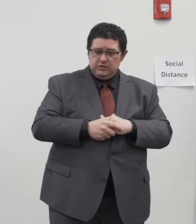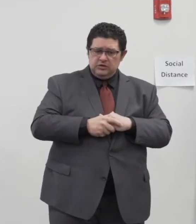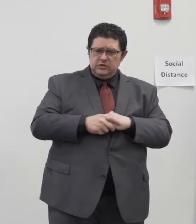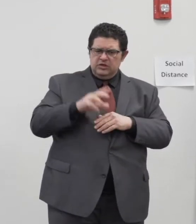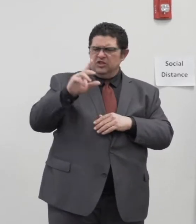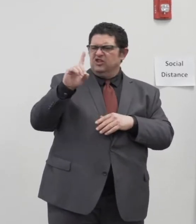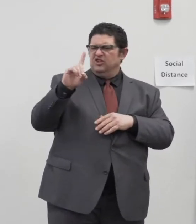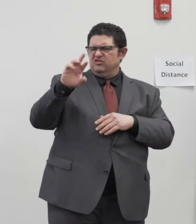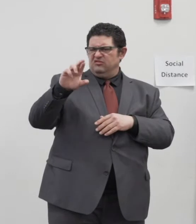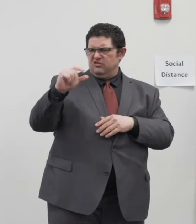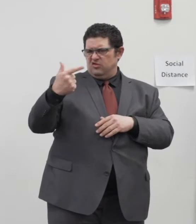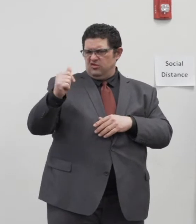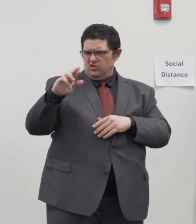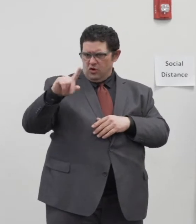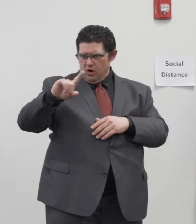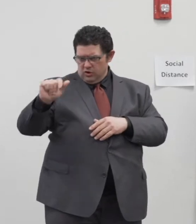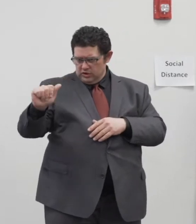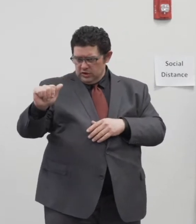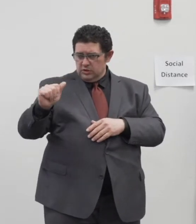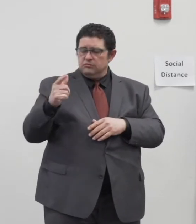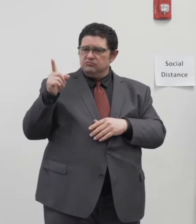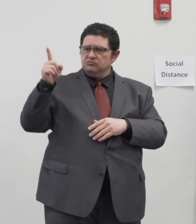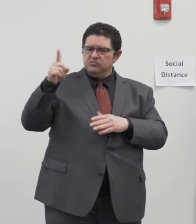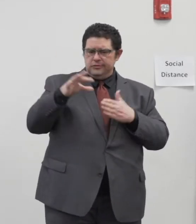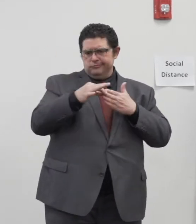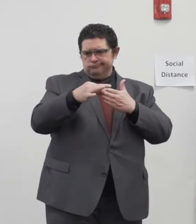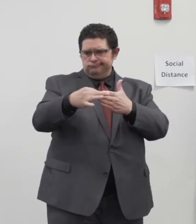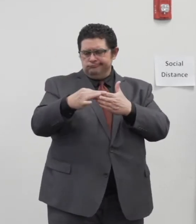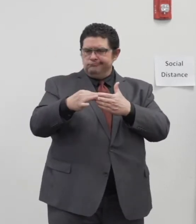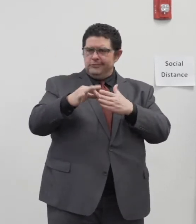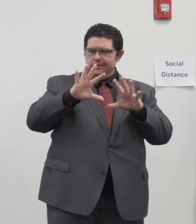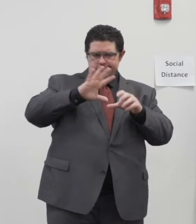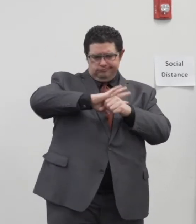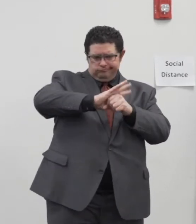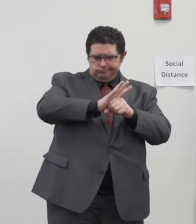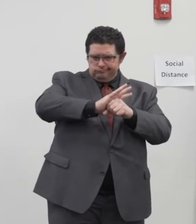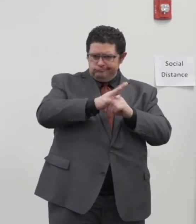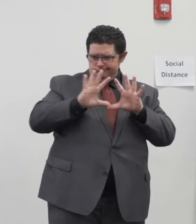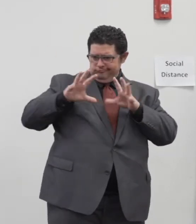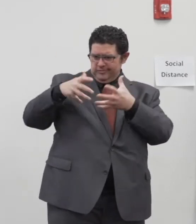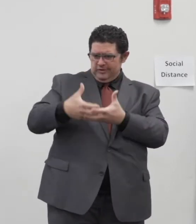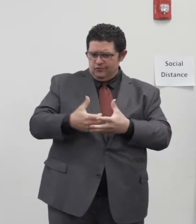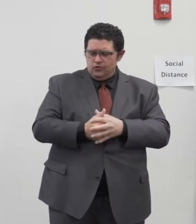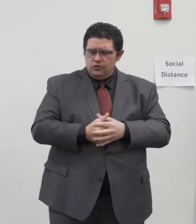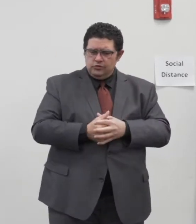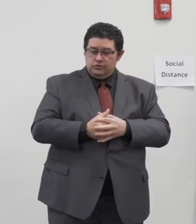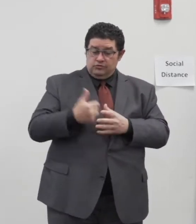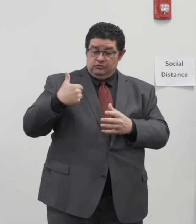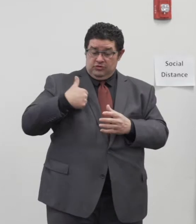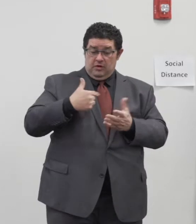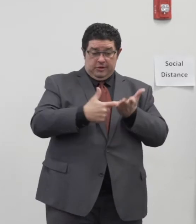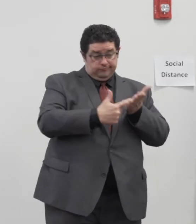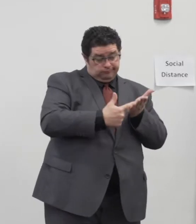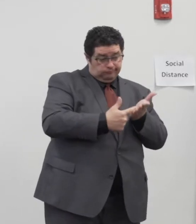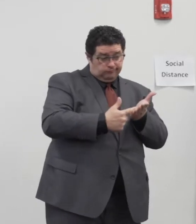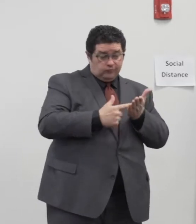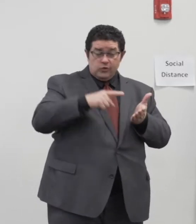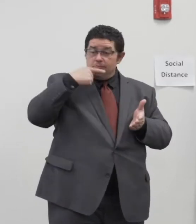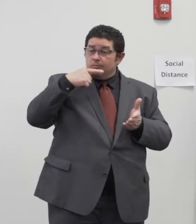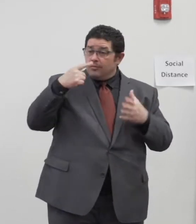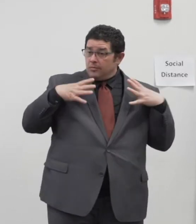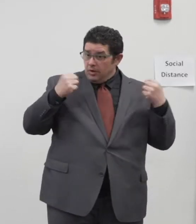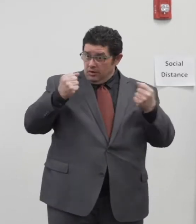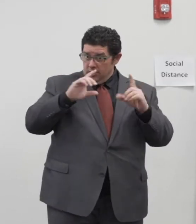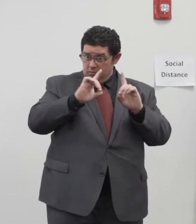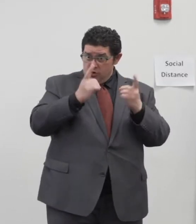seen the information that he presents on a daily basis. I'm in multiple conversations a day with our public health department and the information they are